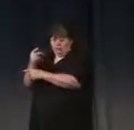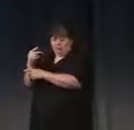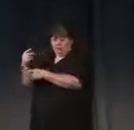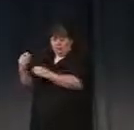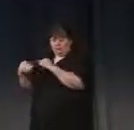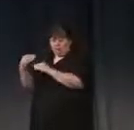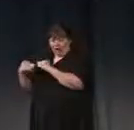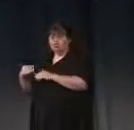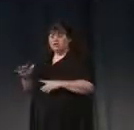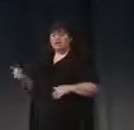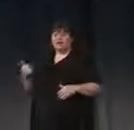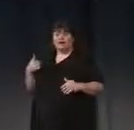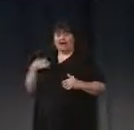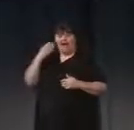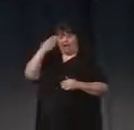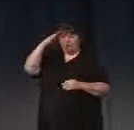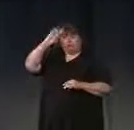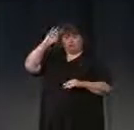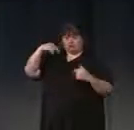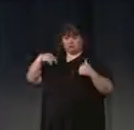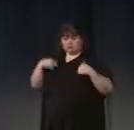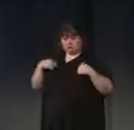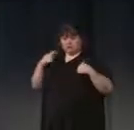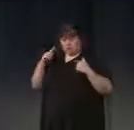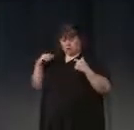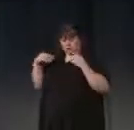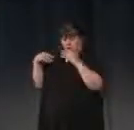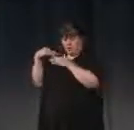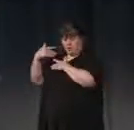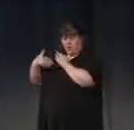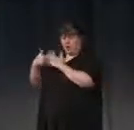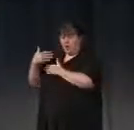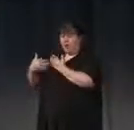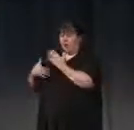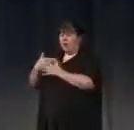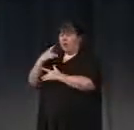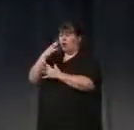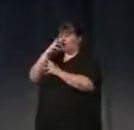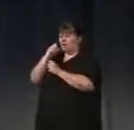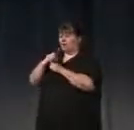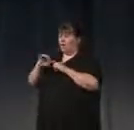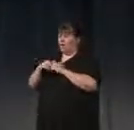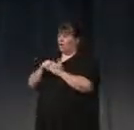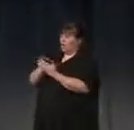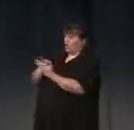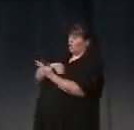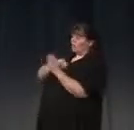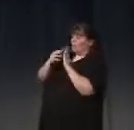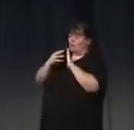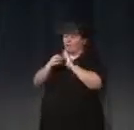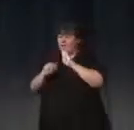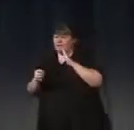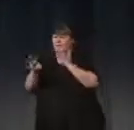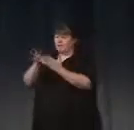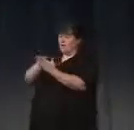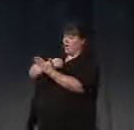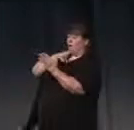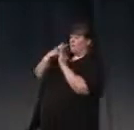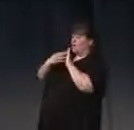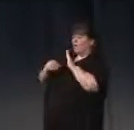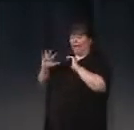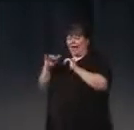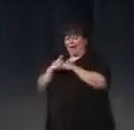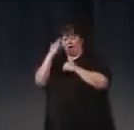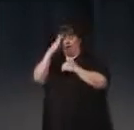as an anthropologist, I find this lineage incredibly interesting to see how this metaphor moves and is inflected by emerging knowledge